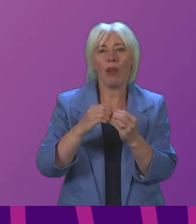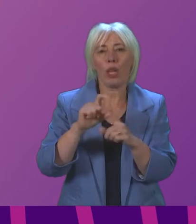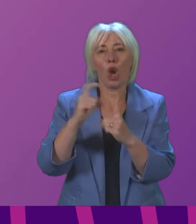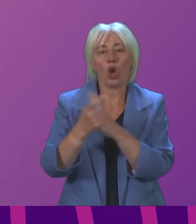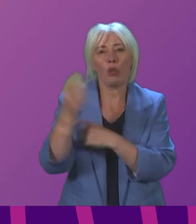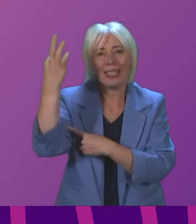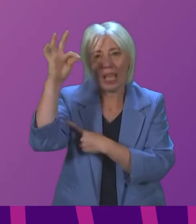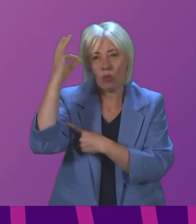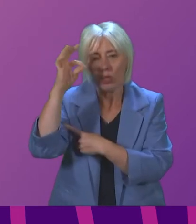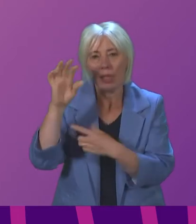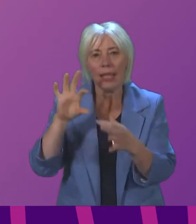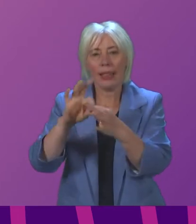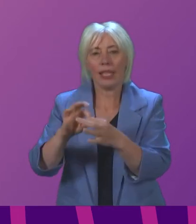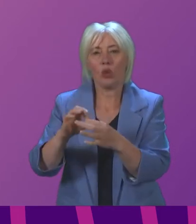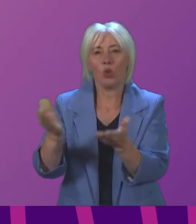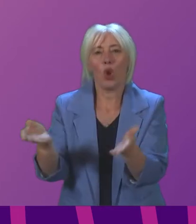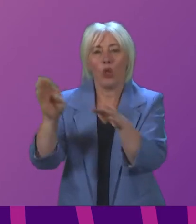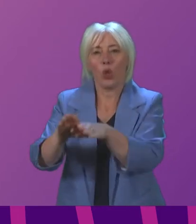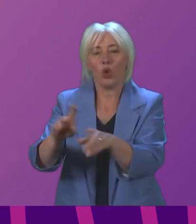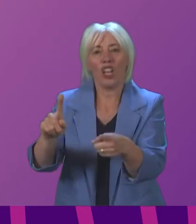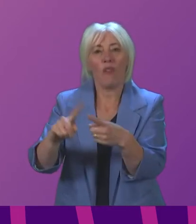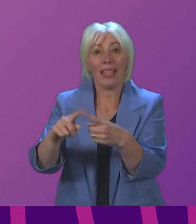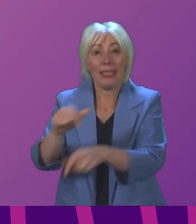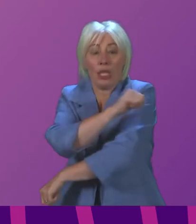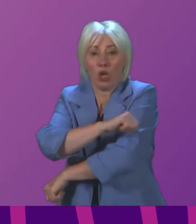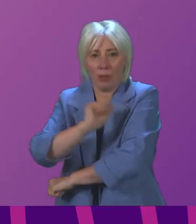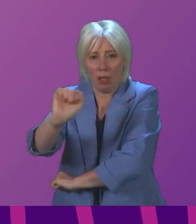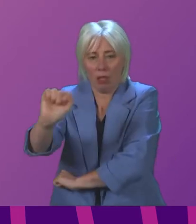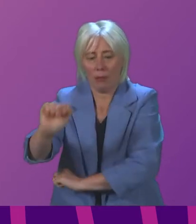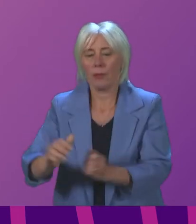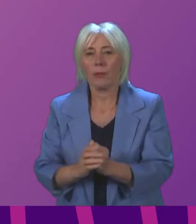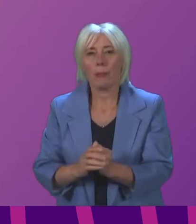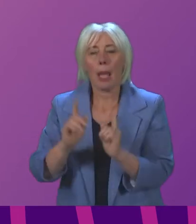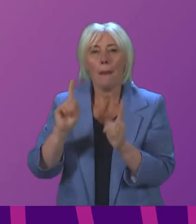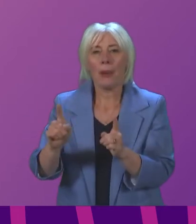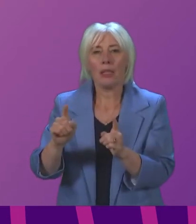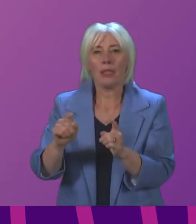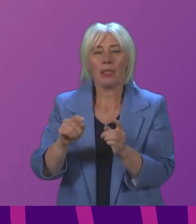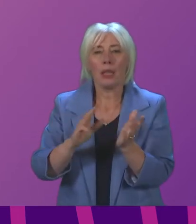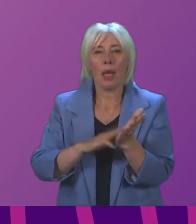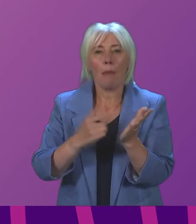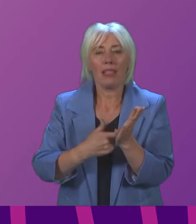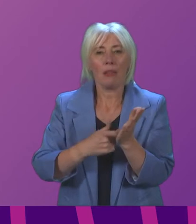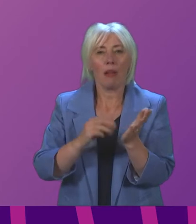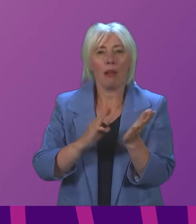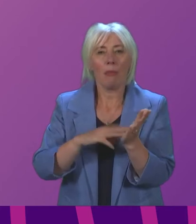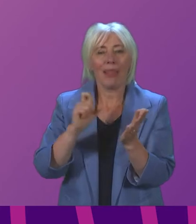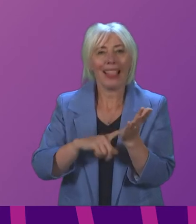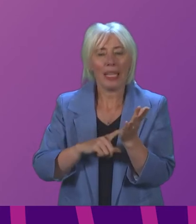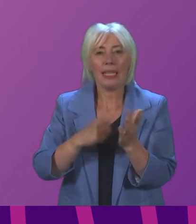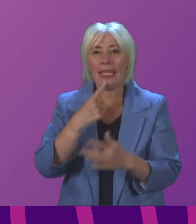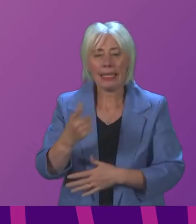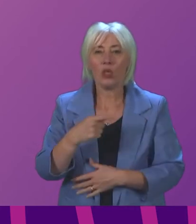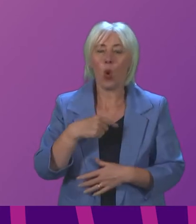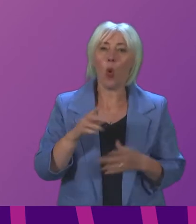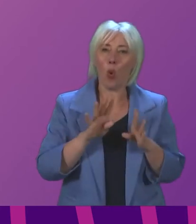respect of the closure of the Eddington Hospital in an exchange Mr MacLennan said that the